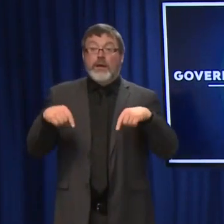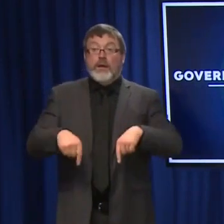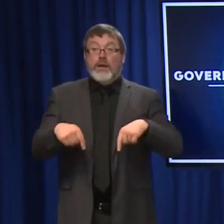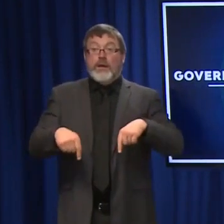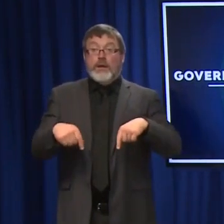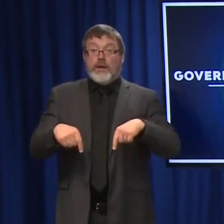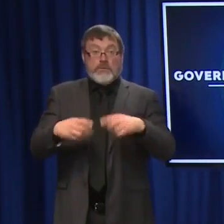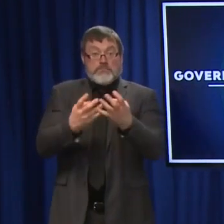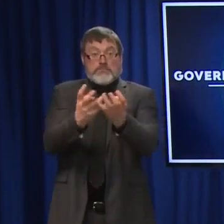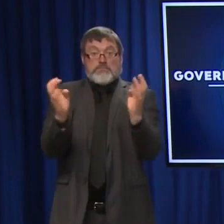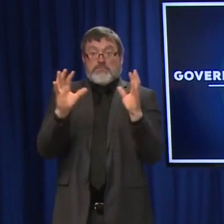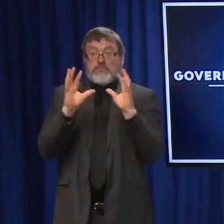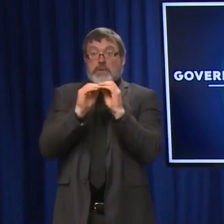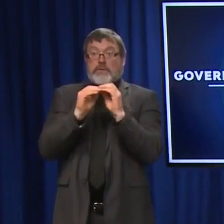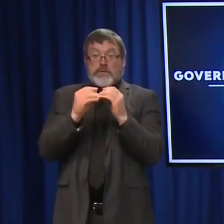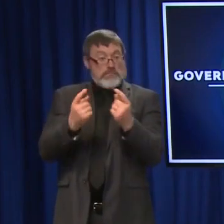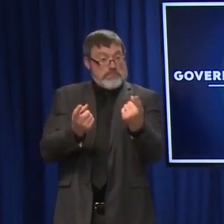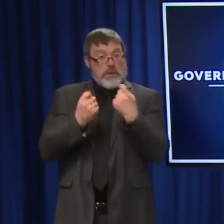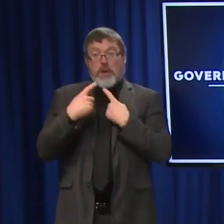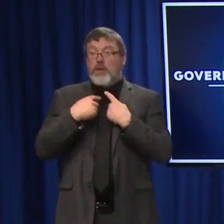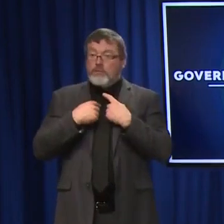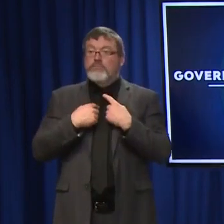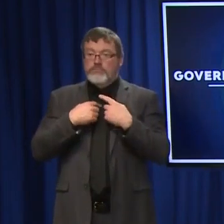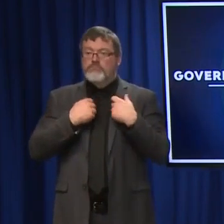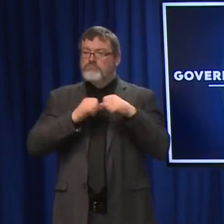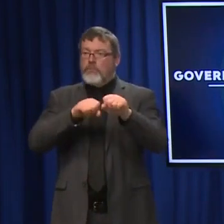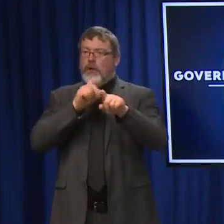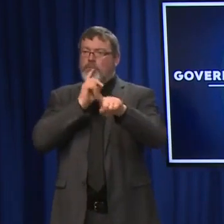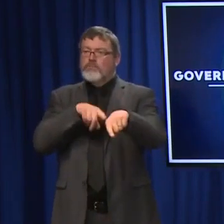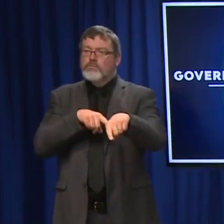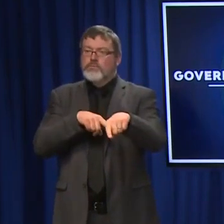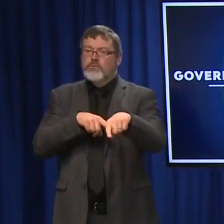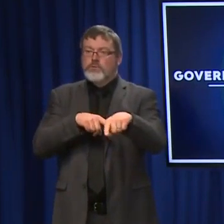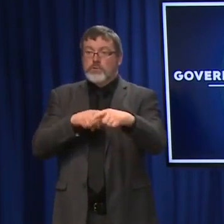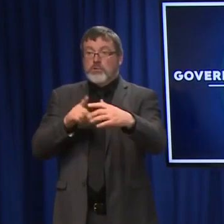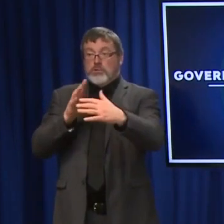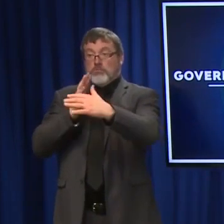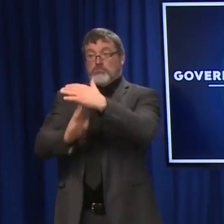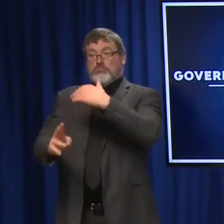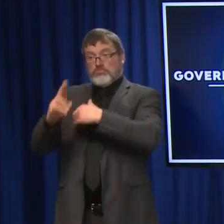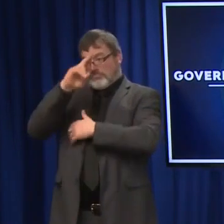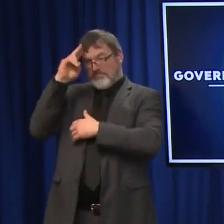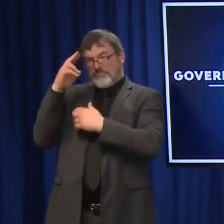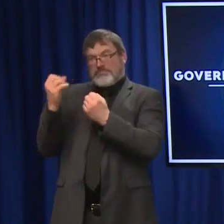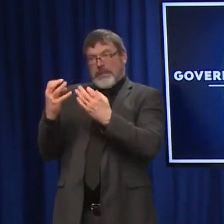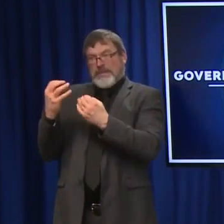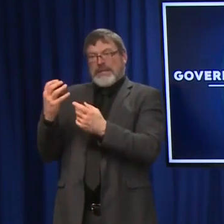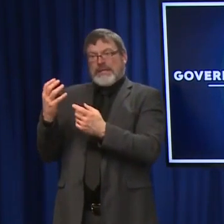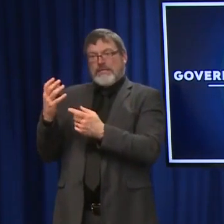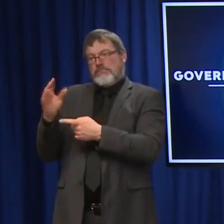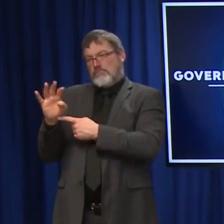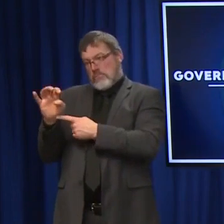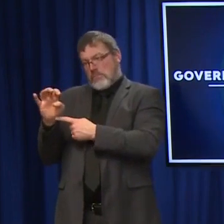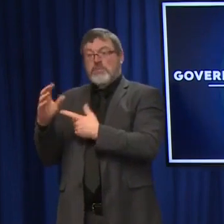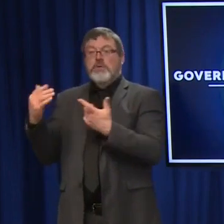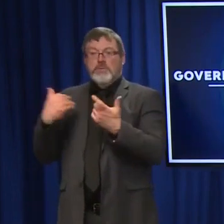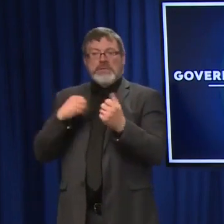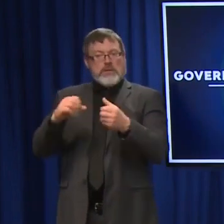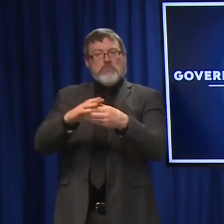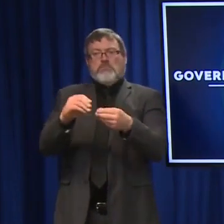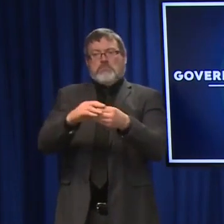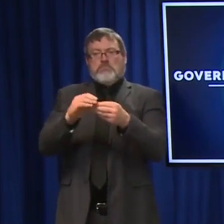asked questions around vaccination status of people that are hospitalized or number of people in the hospital, you know, I can verbally release that information.